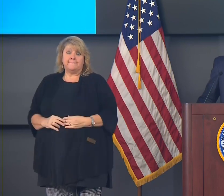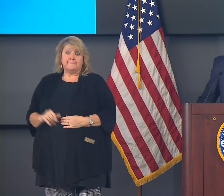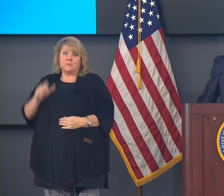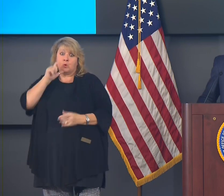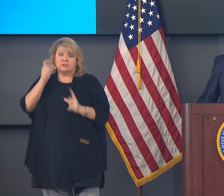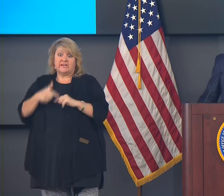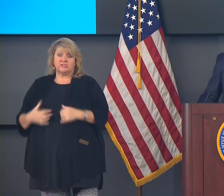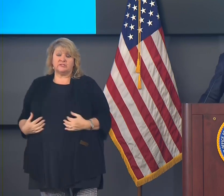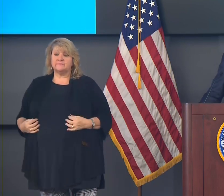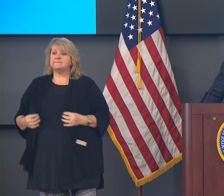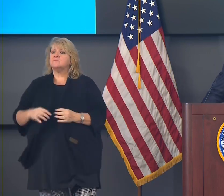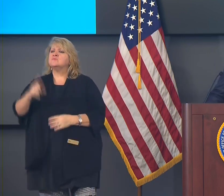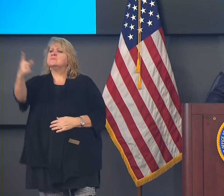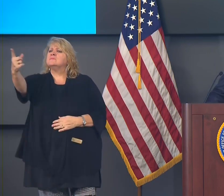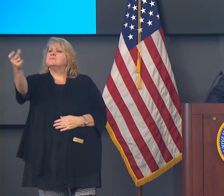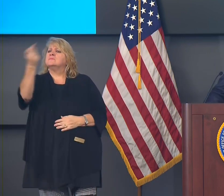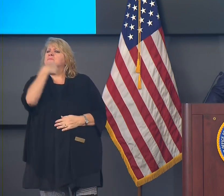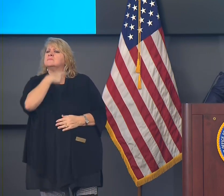Yes, sir.